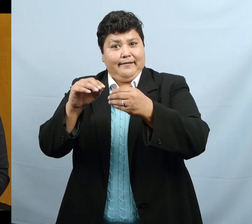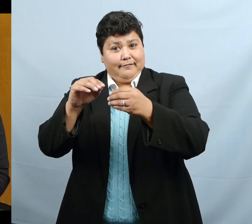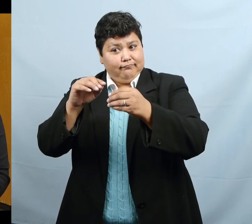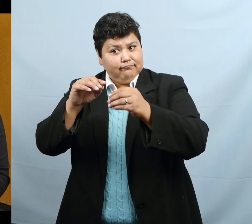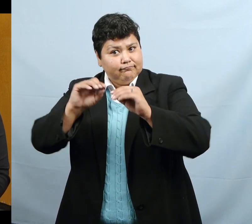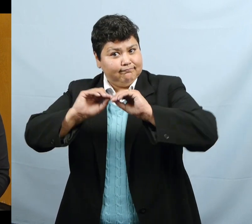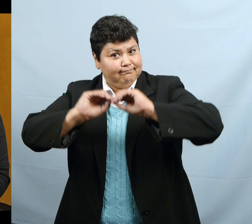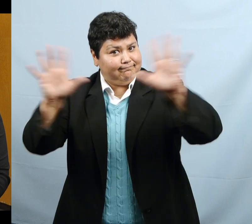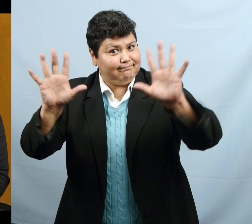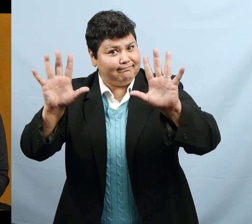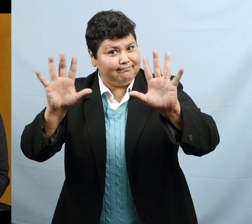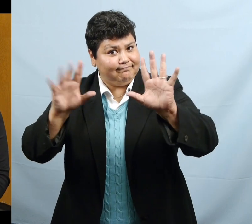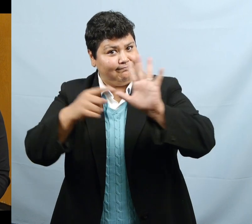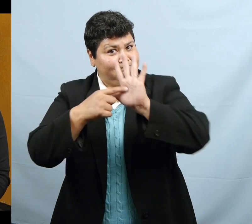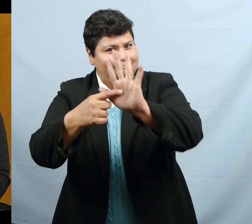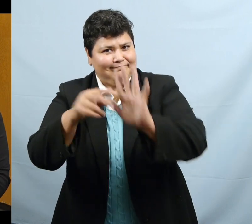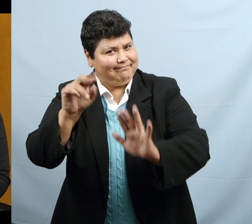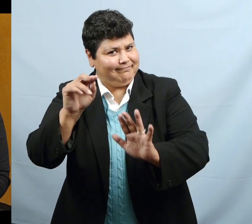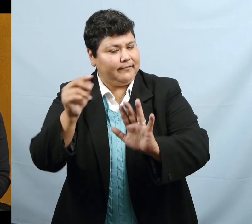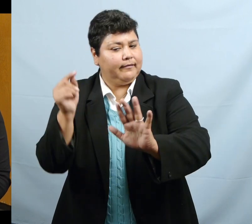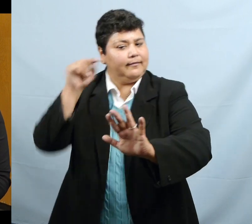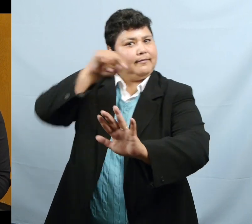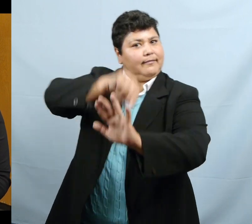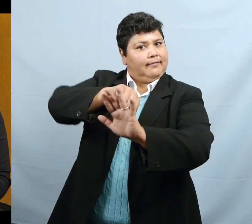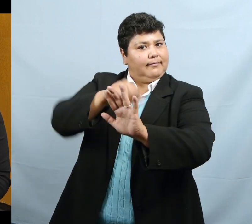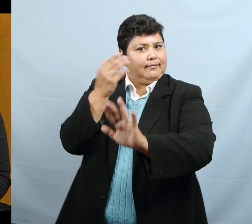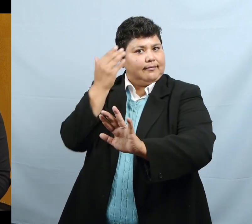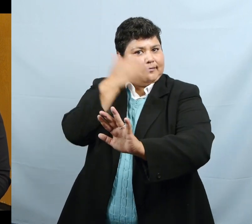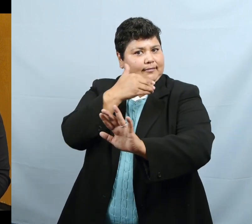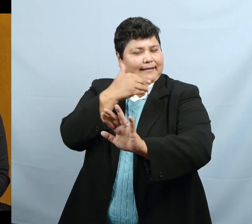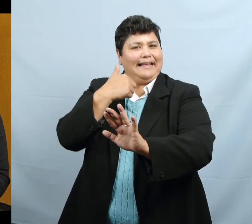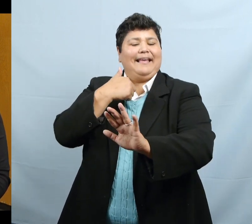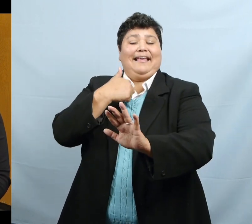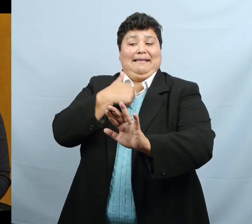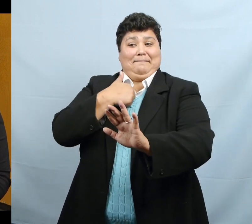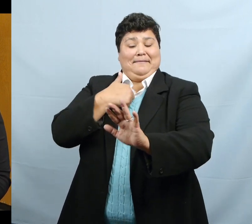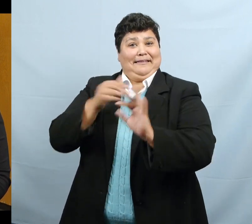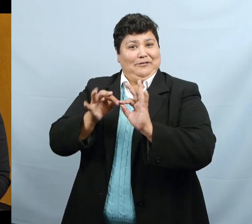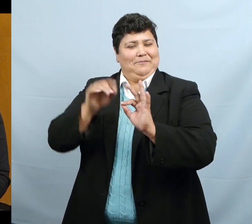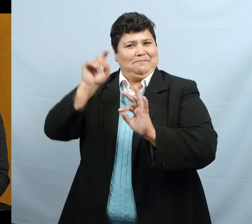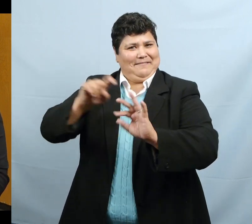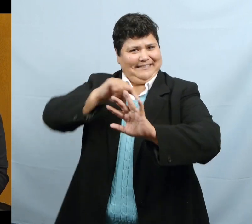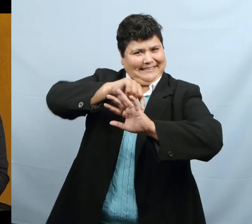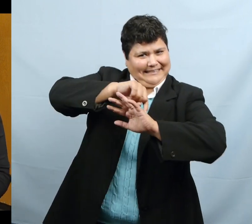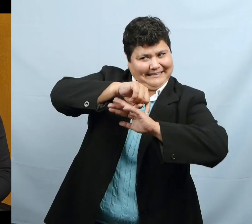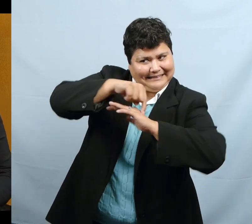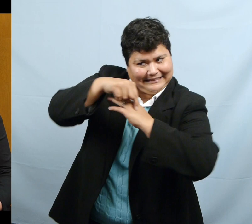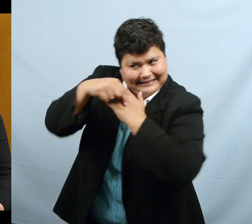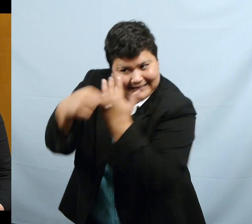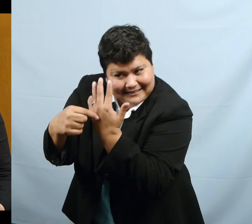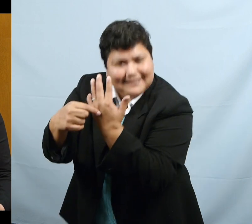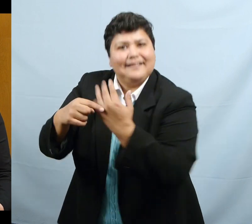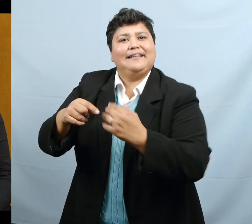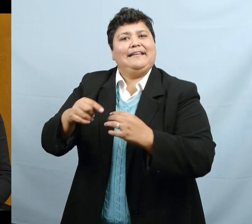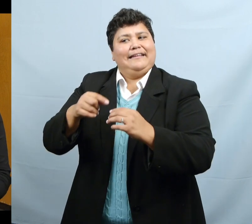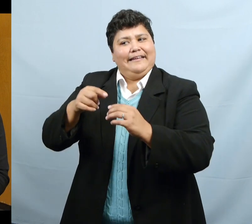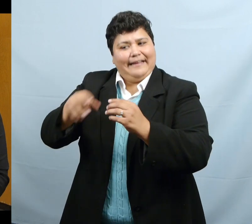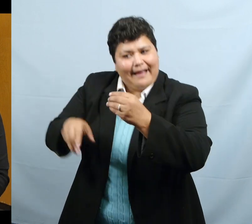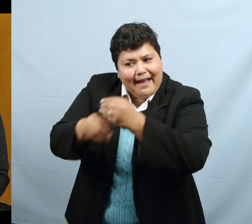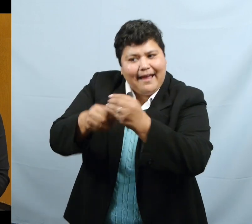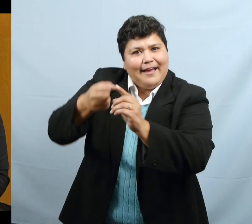but we as an interpreter I felt I had to add a few things that were being said at the beginning